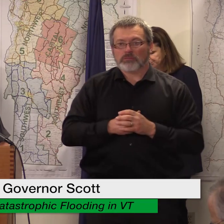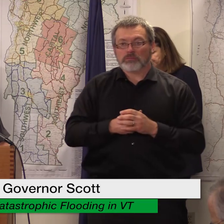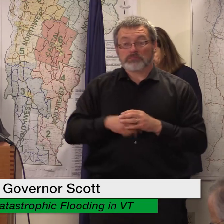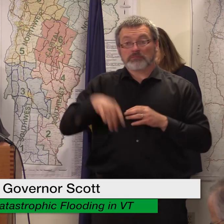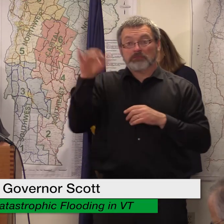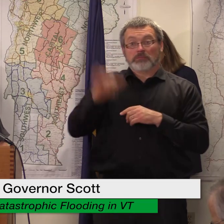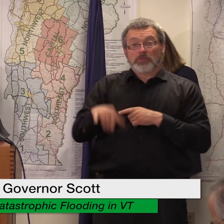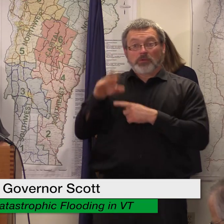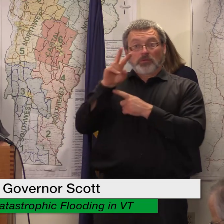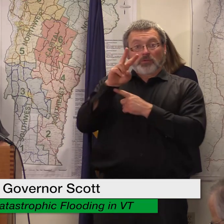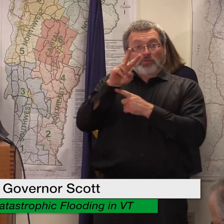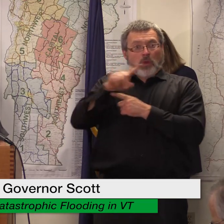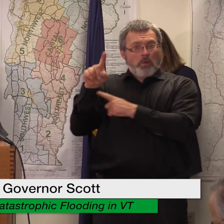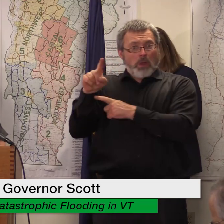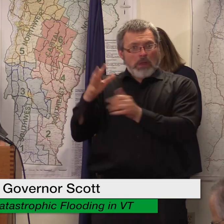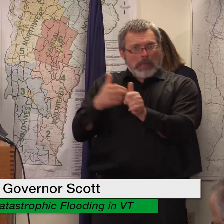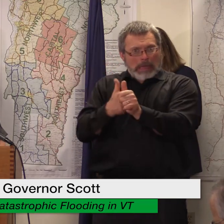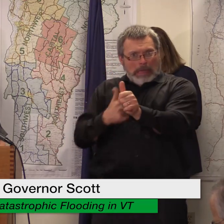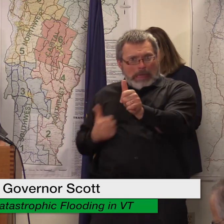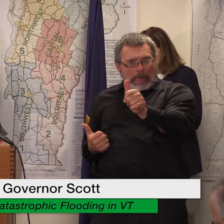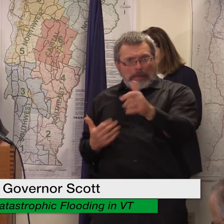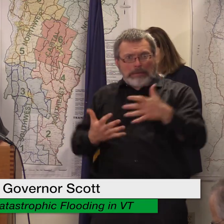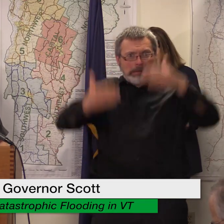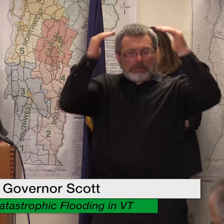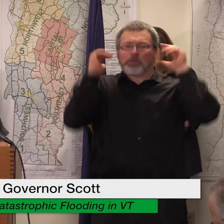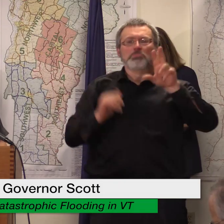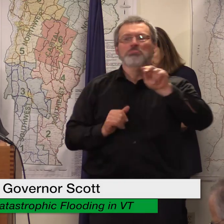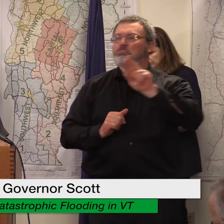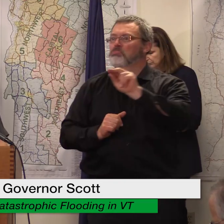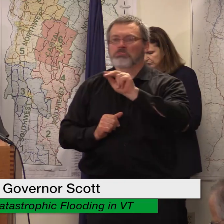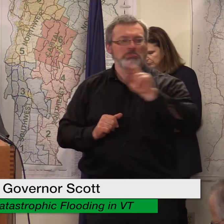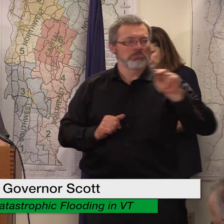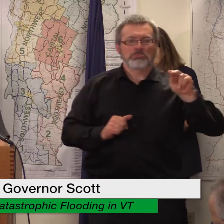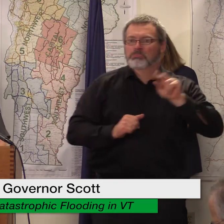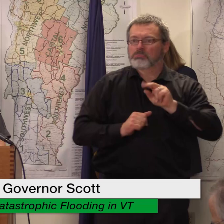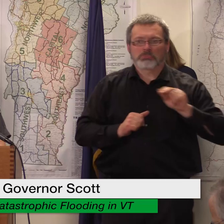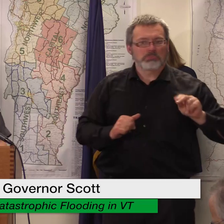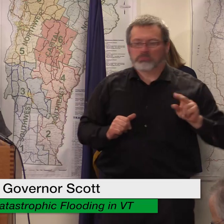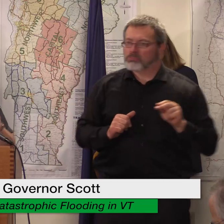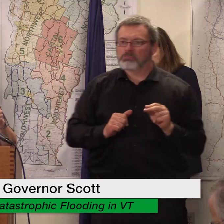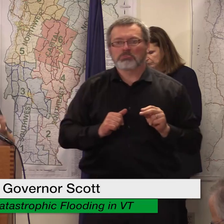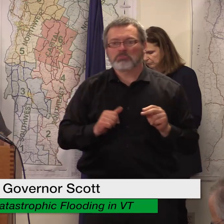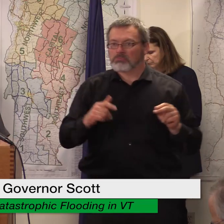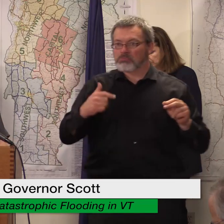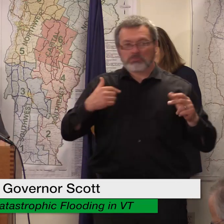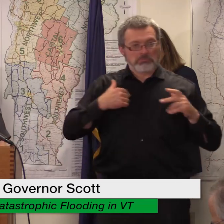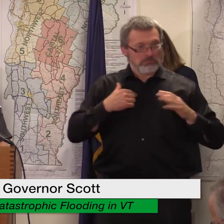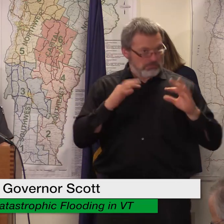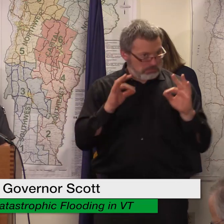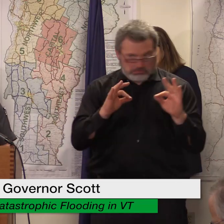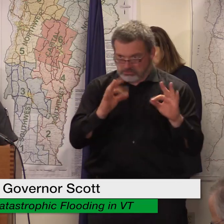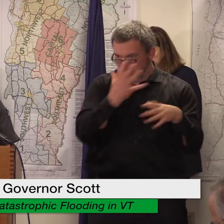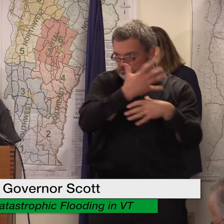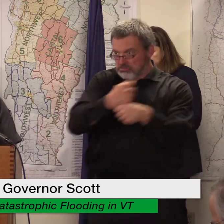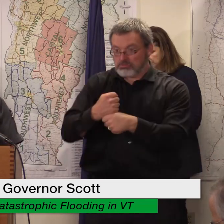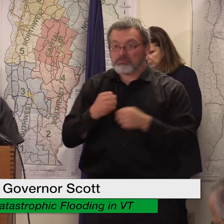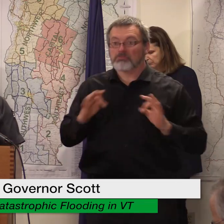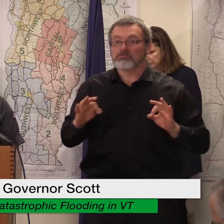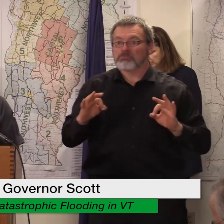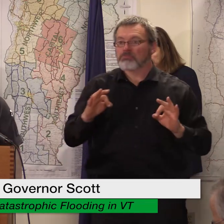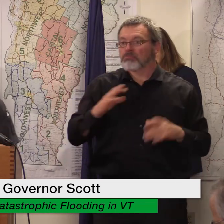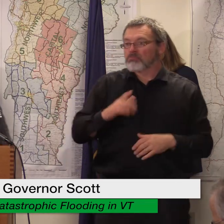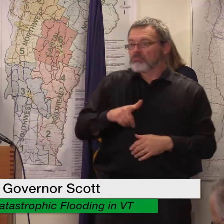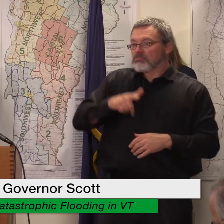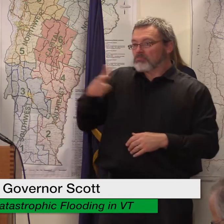so please go online or call today that is all i have for you today thank you and i will turn it over to general